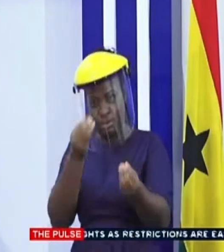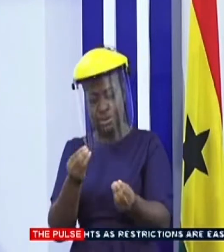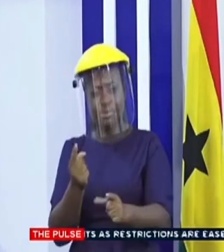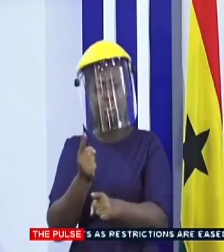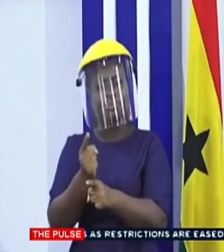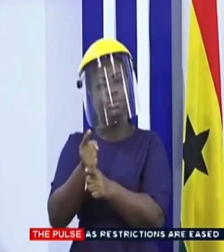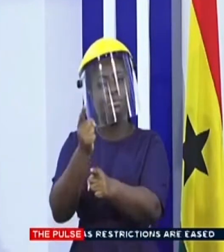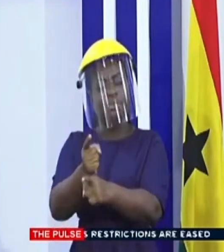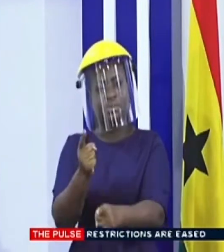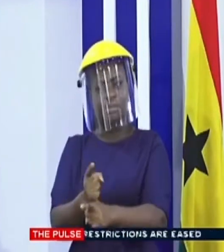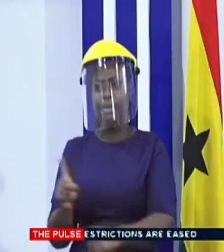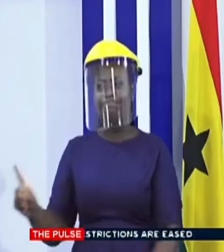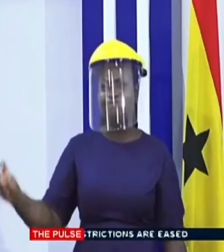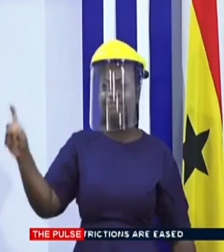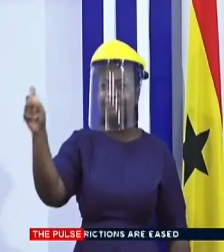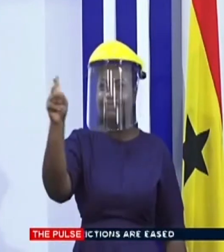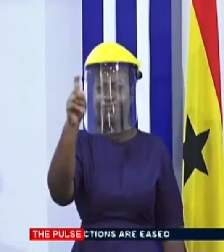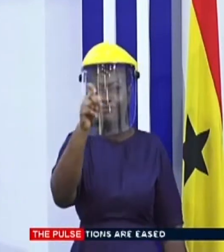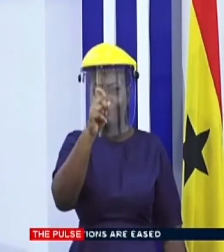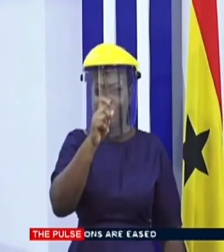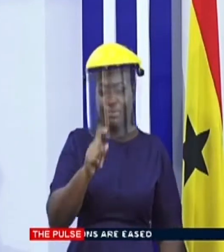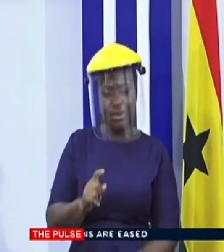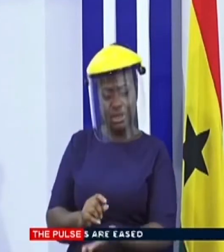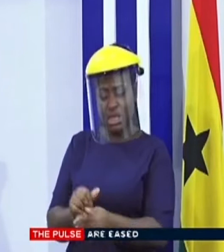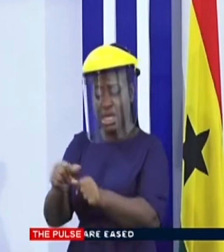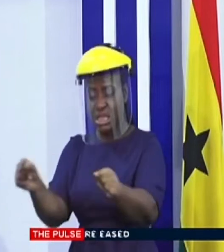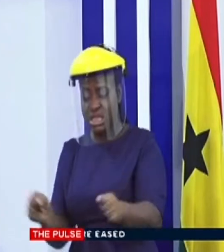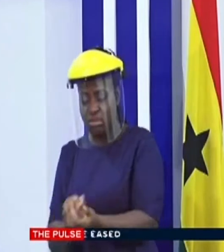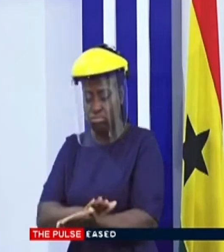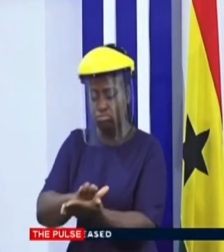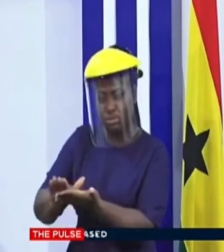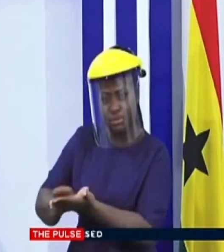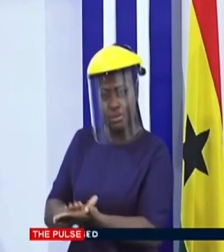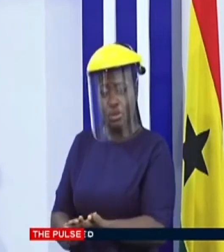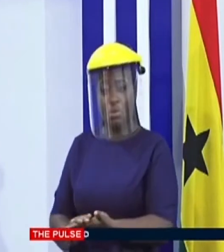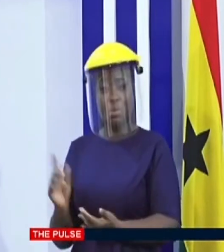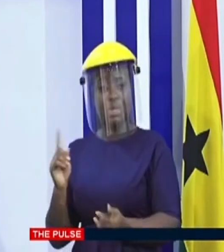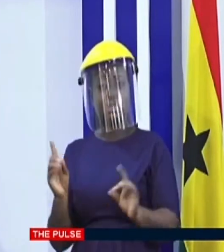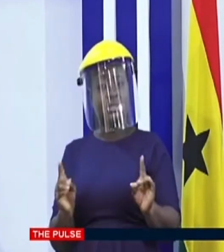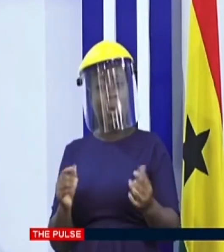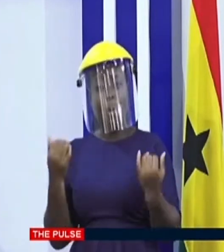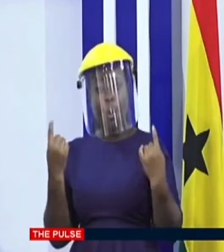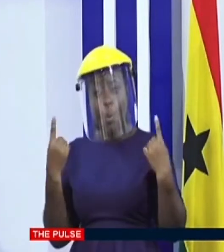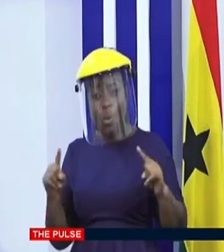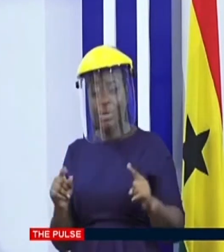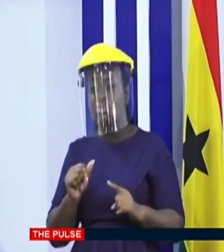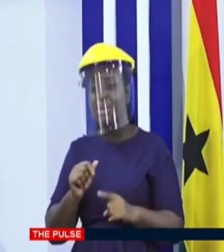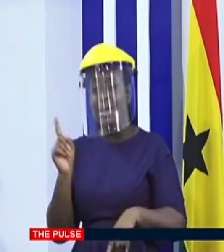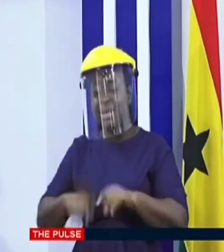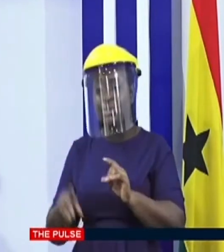disinfection of surfaces must be done where it is inappropriate to use bleach,